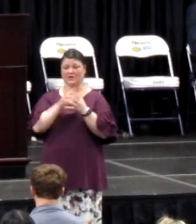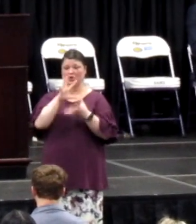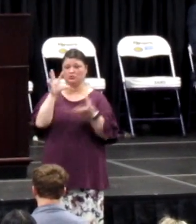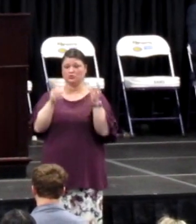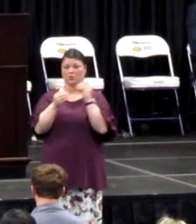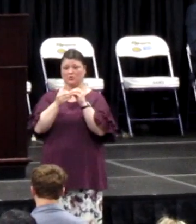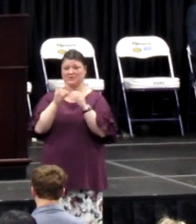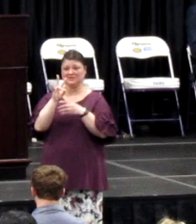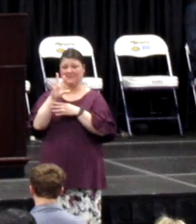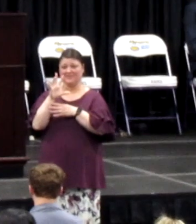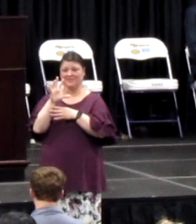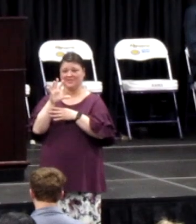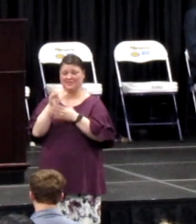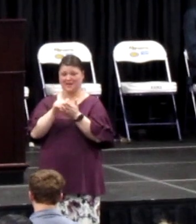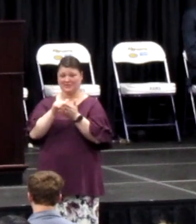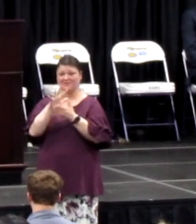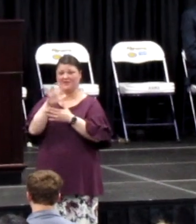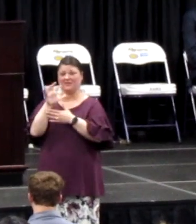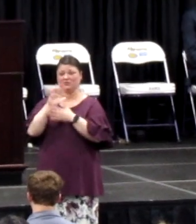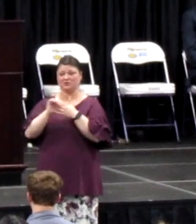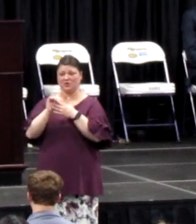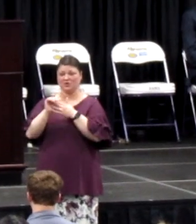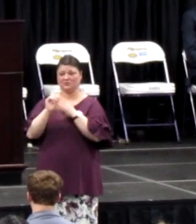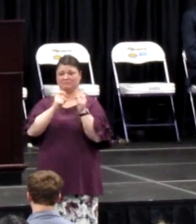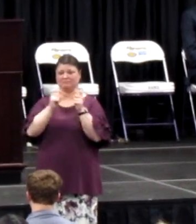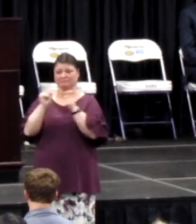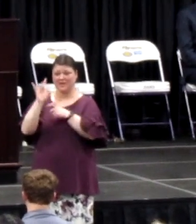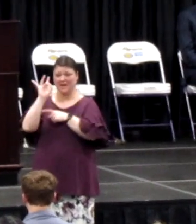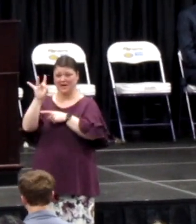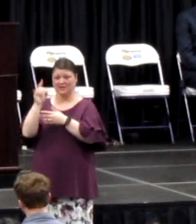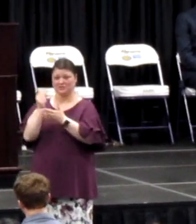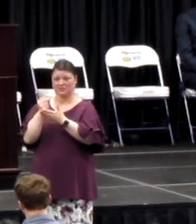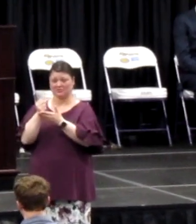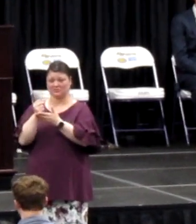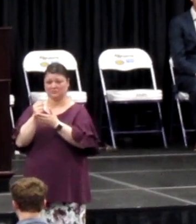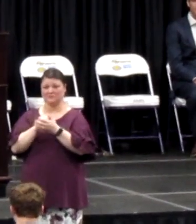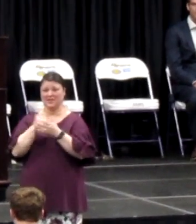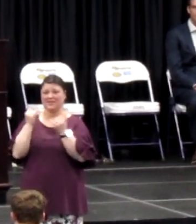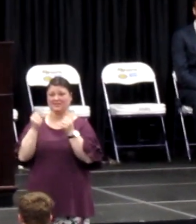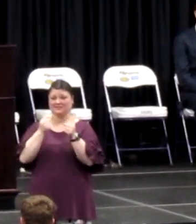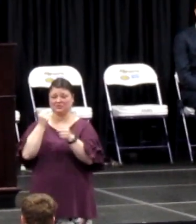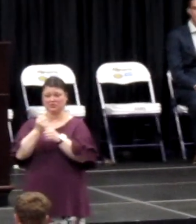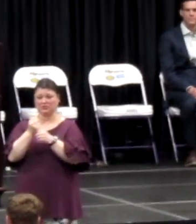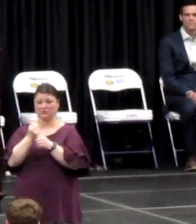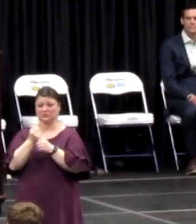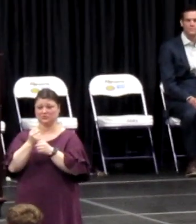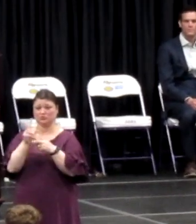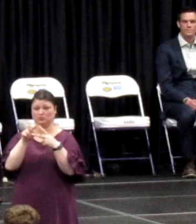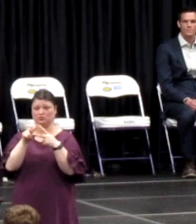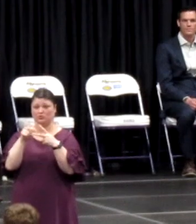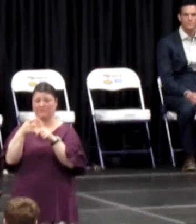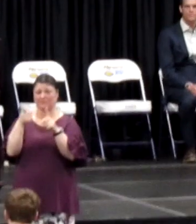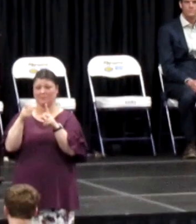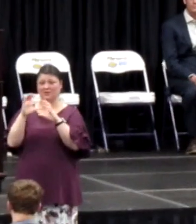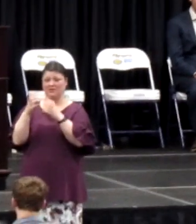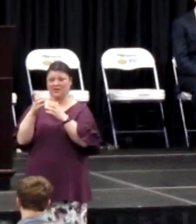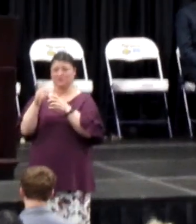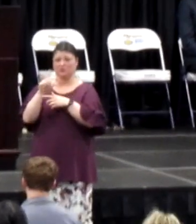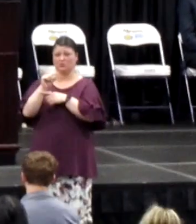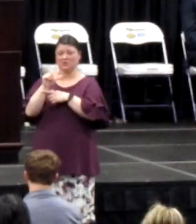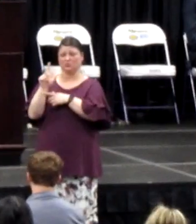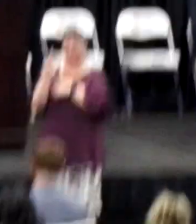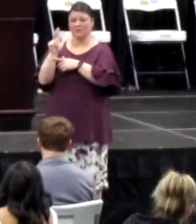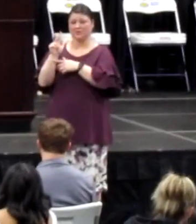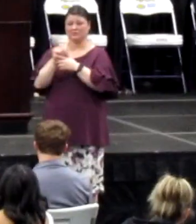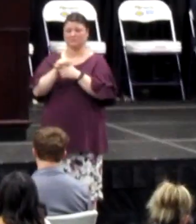of $7,500 were given out in eight scholarships. The this year's recipients, two of the class of 2023